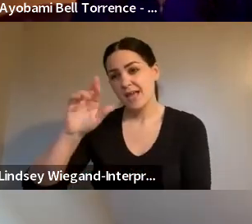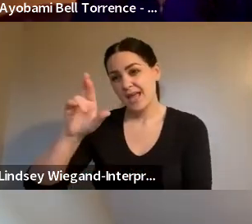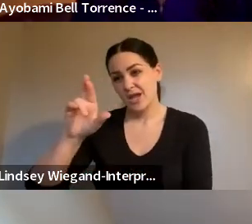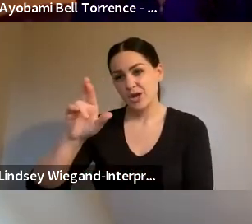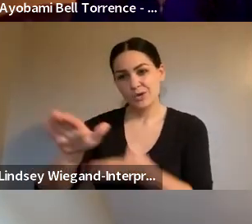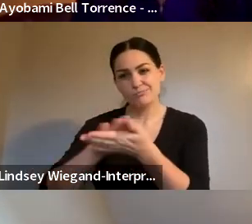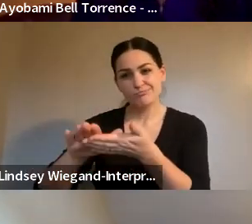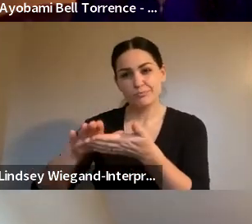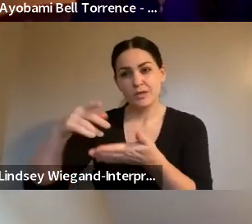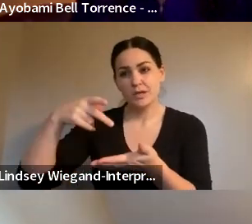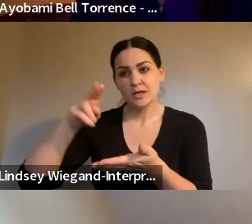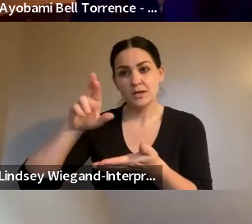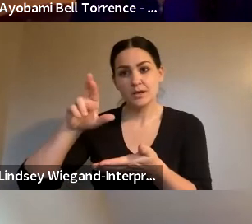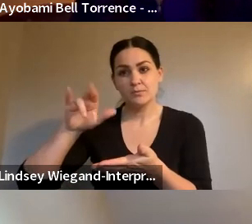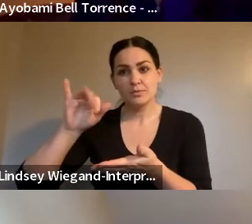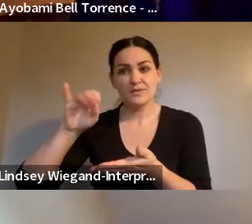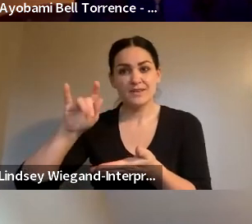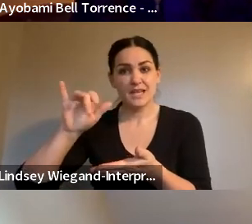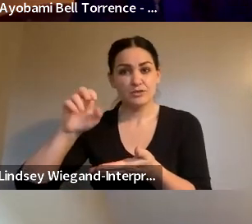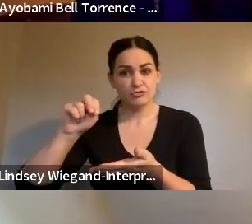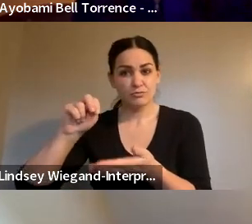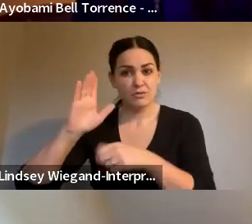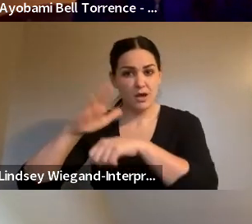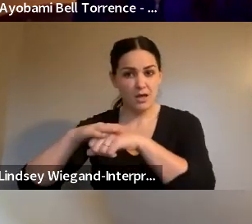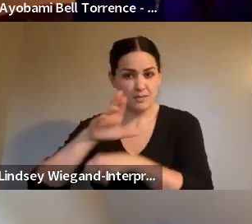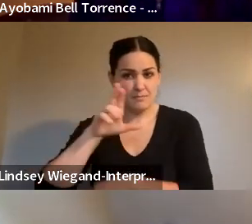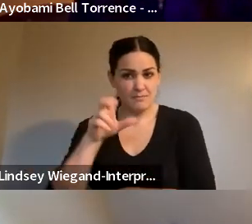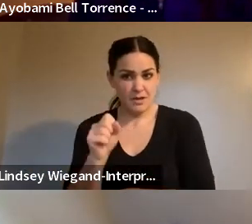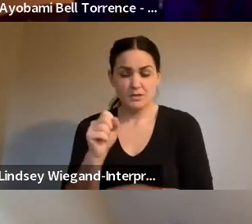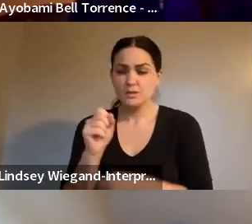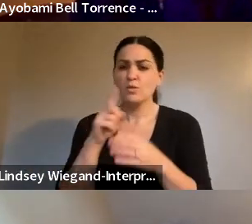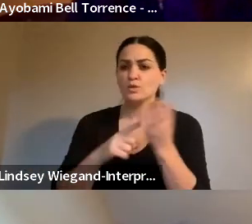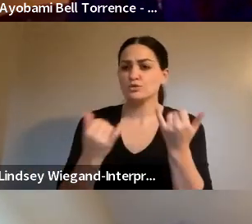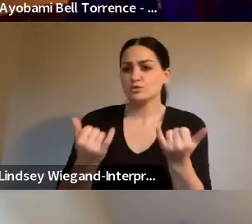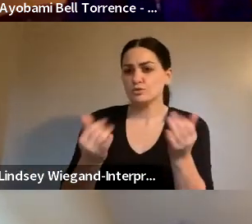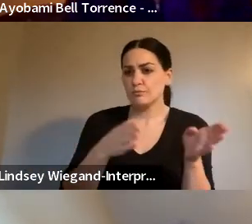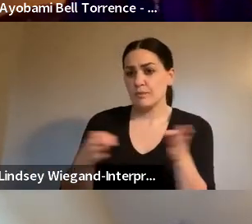sure you guys have gone through this before, but what's your current plan? And are there any options for the future?